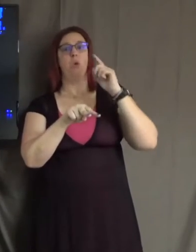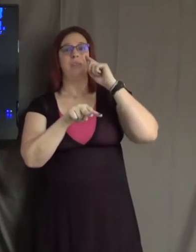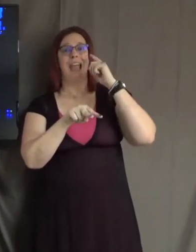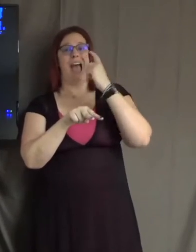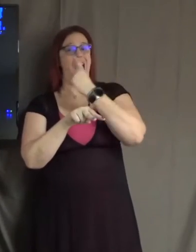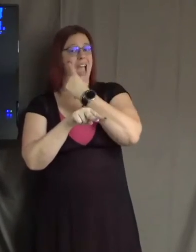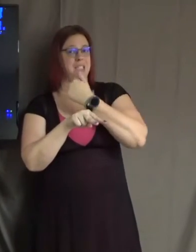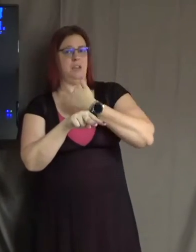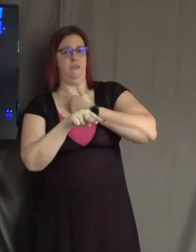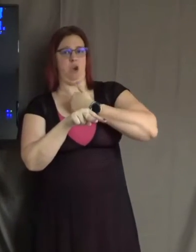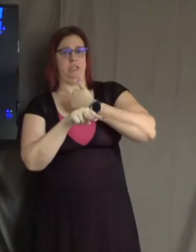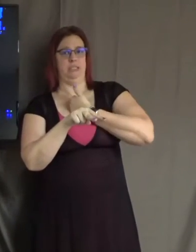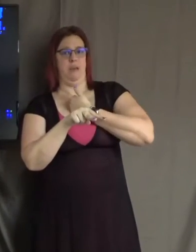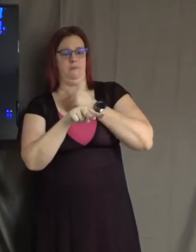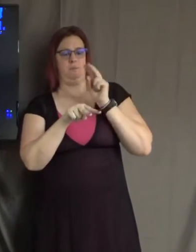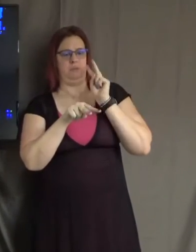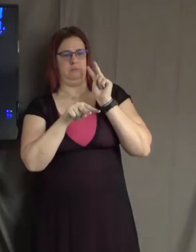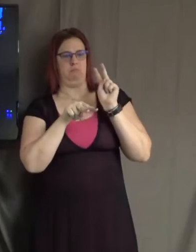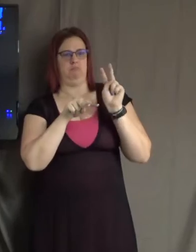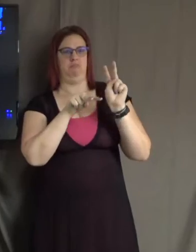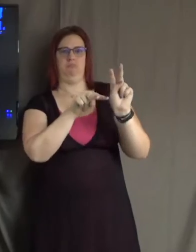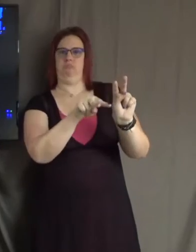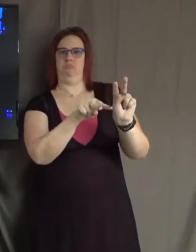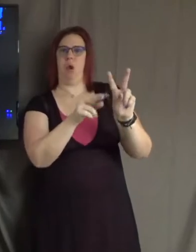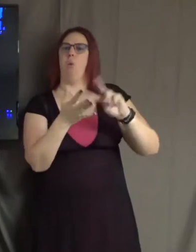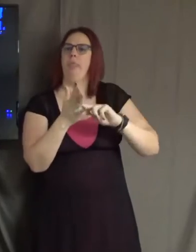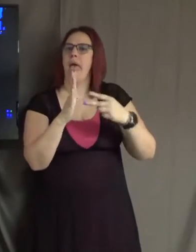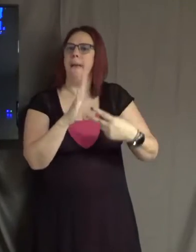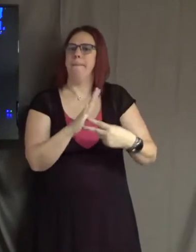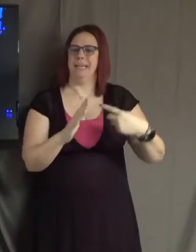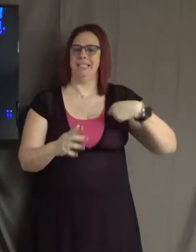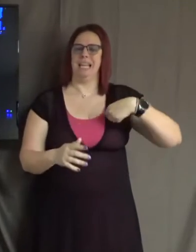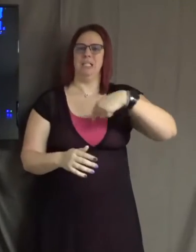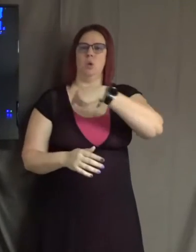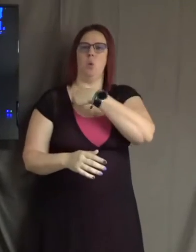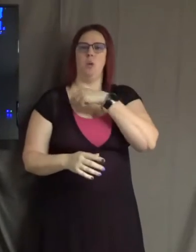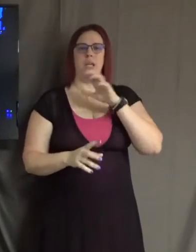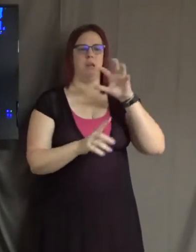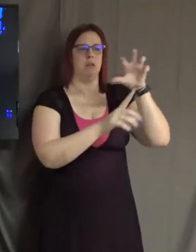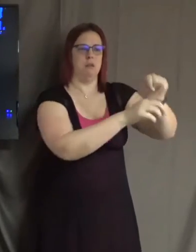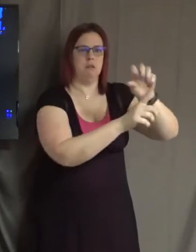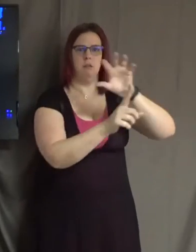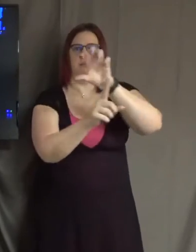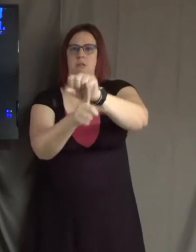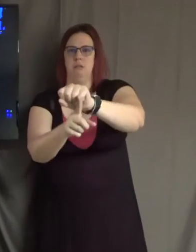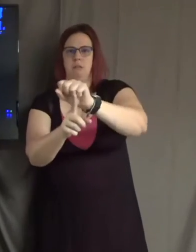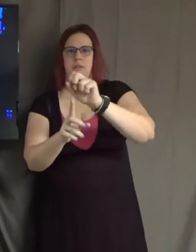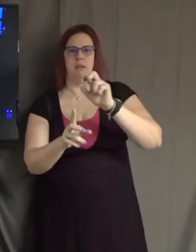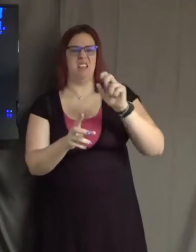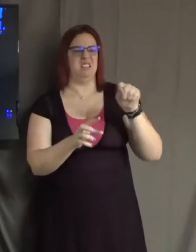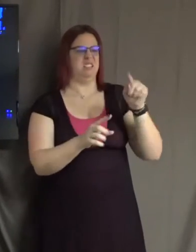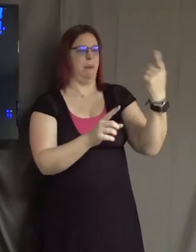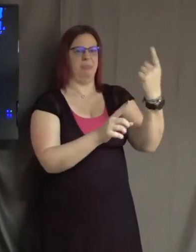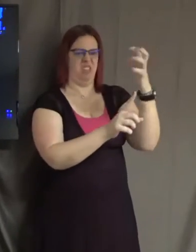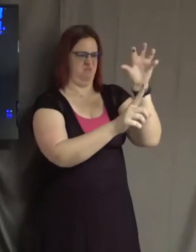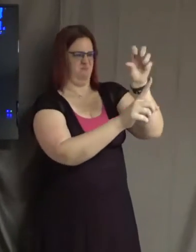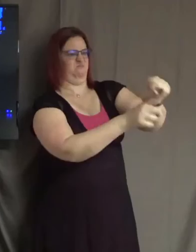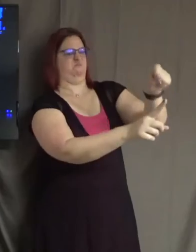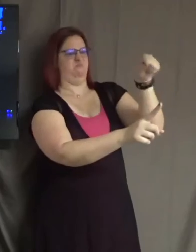that means is we tend to we tend to glob on to people that there's some aspect of our ego or some